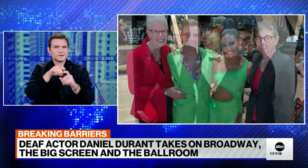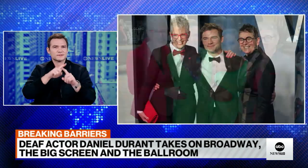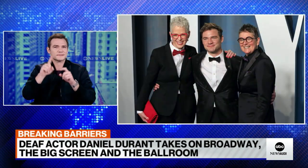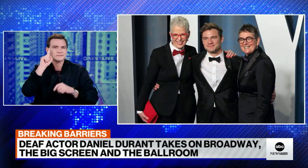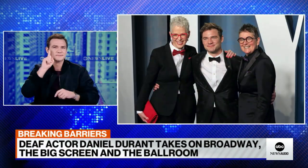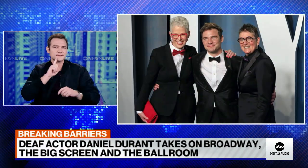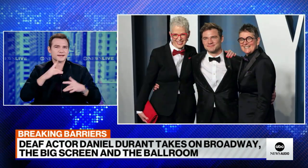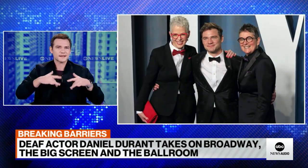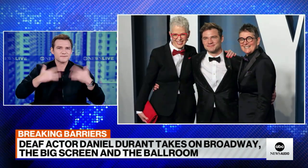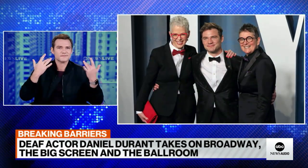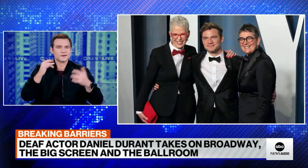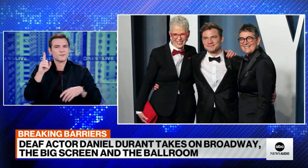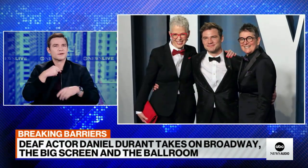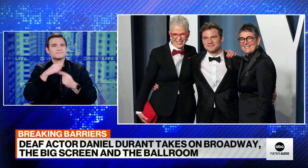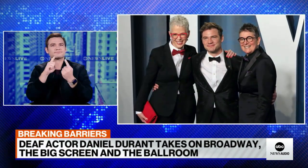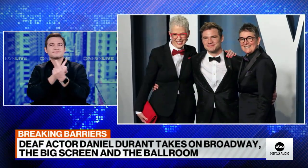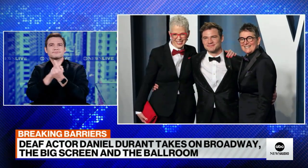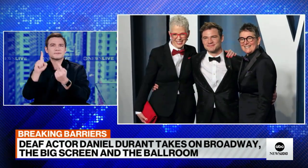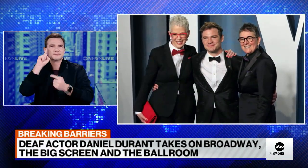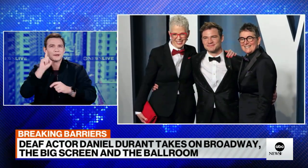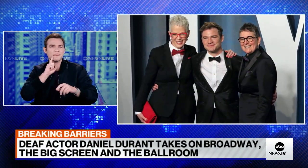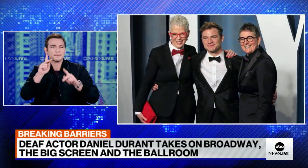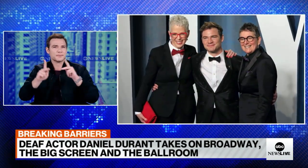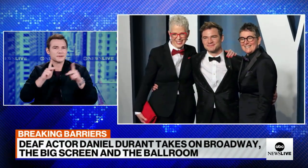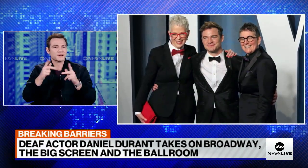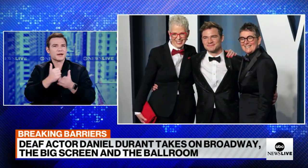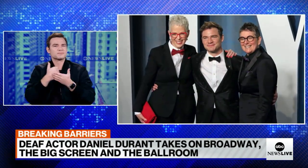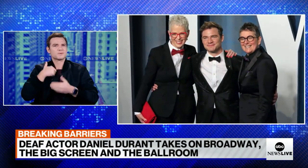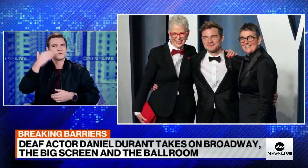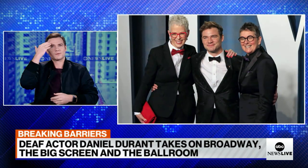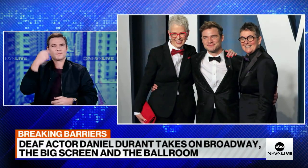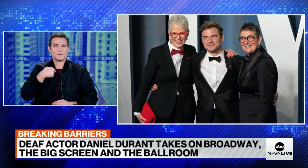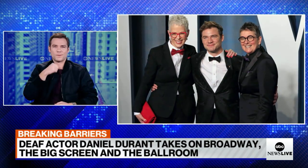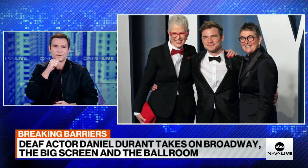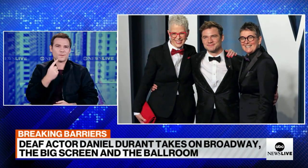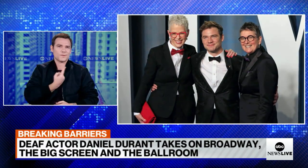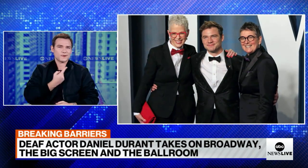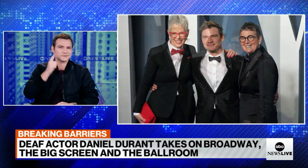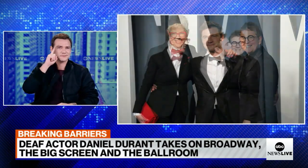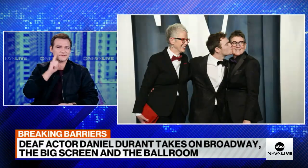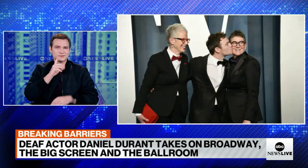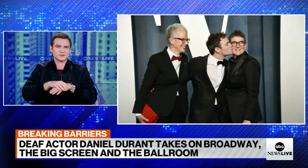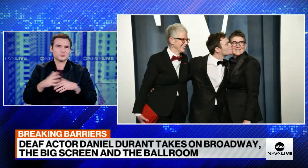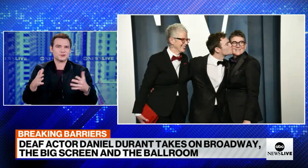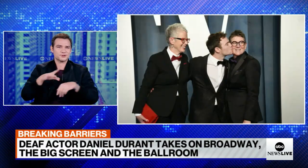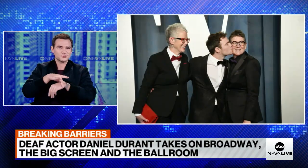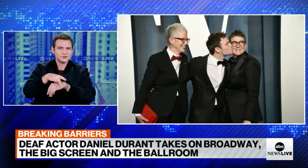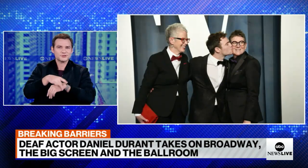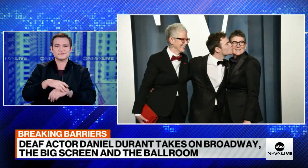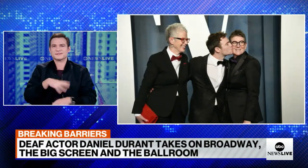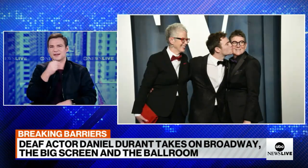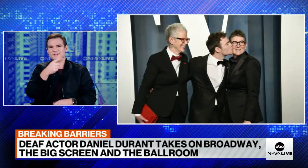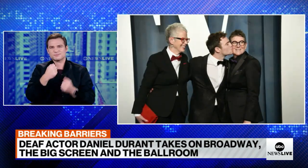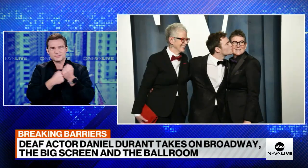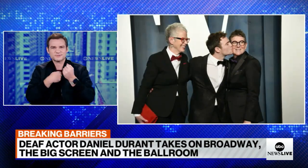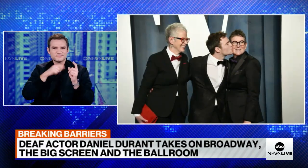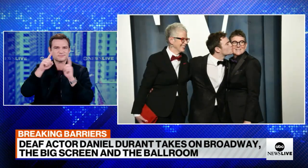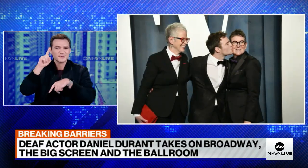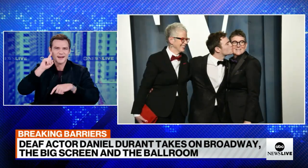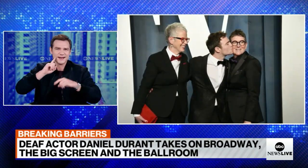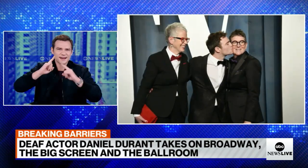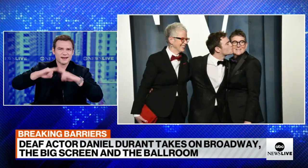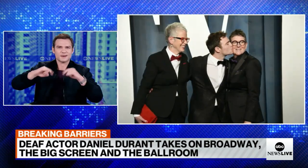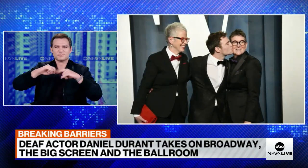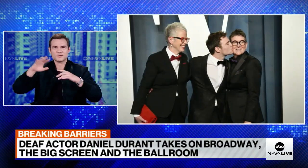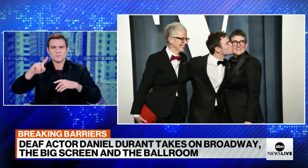and bringing me to be involved in deaf events. And I got to meet other deaf people. And I found out that I wasn't the only deaf person